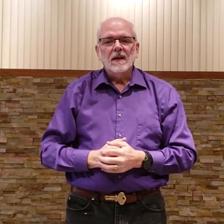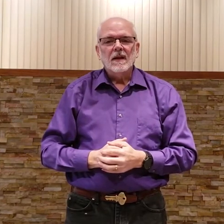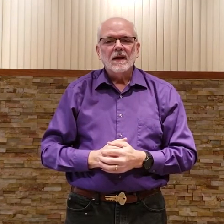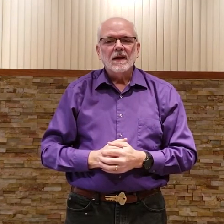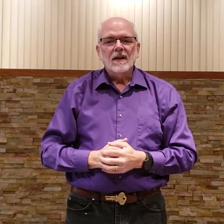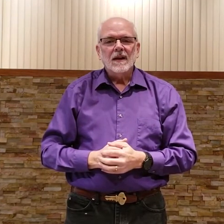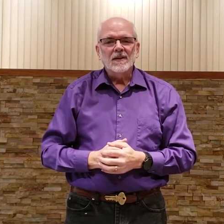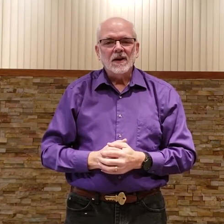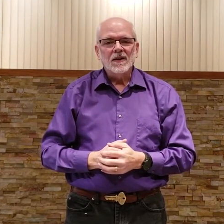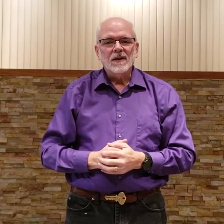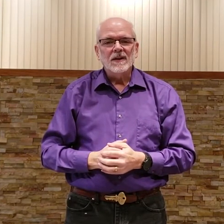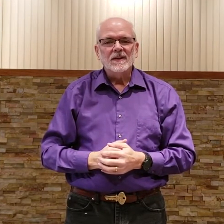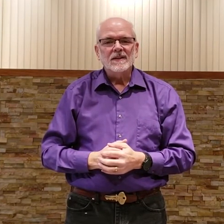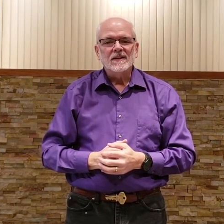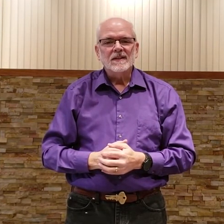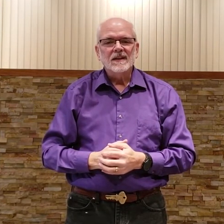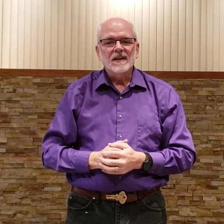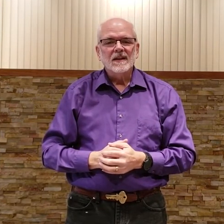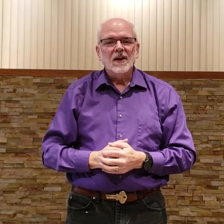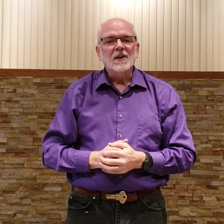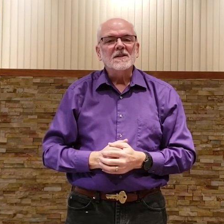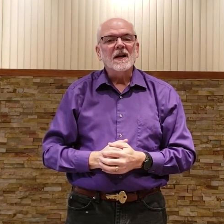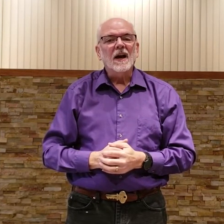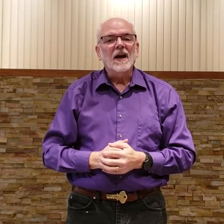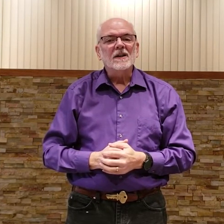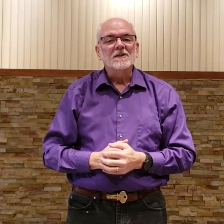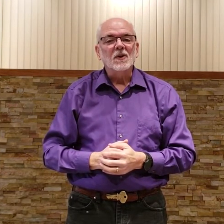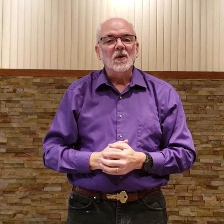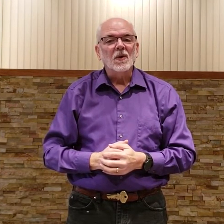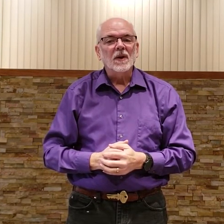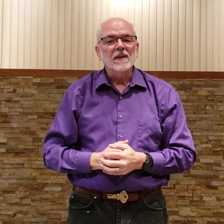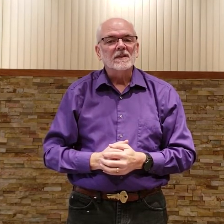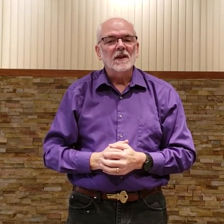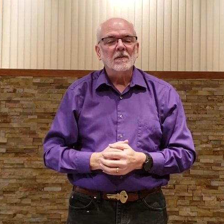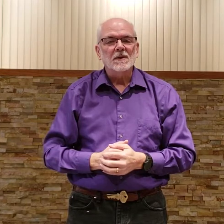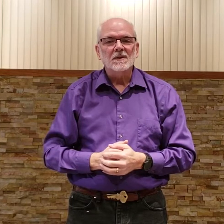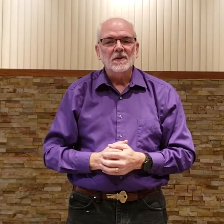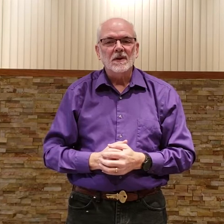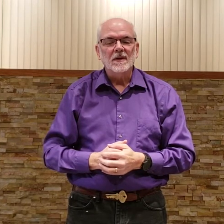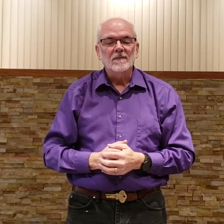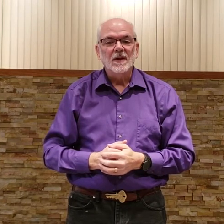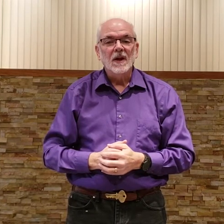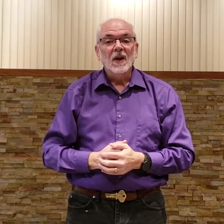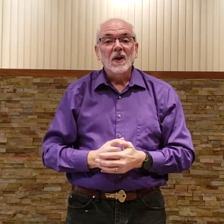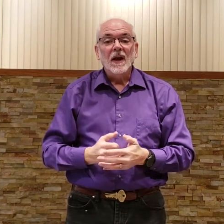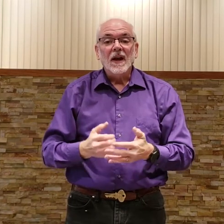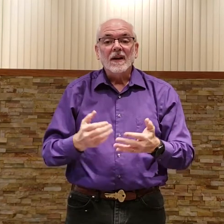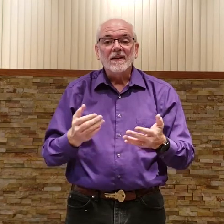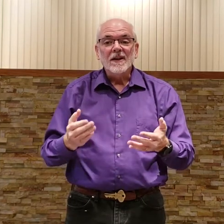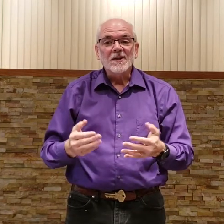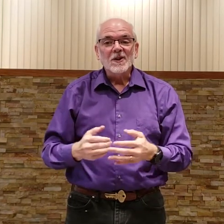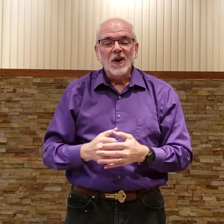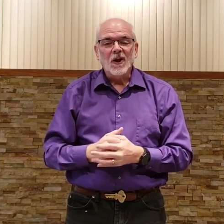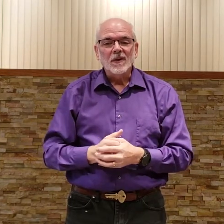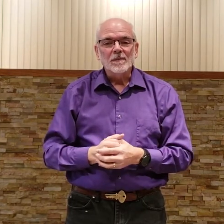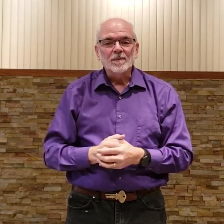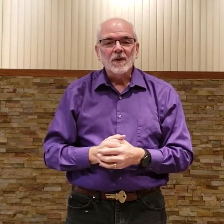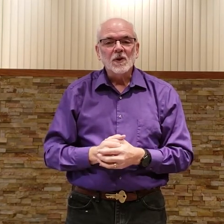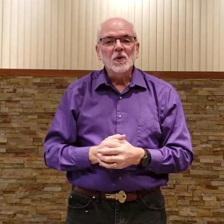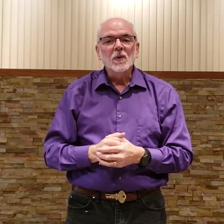And there it is On Zion's glorious summit stood And in this song you